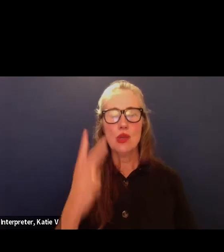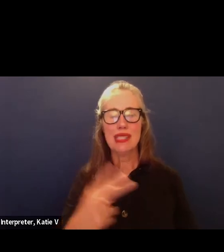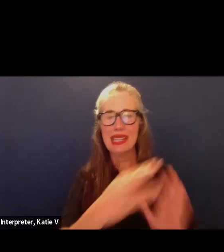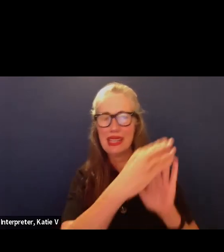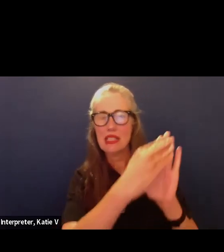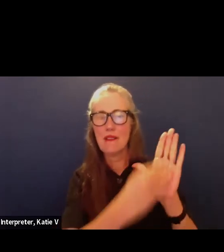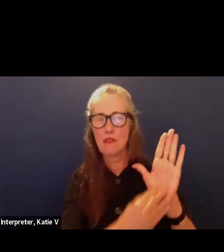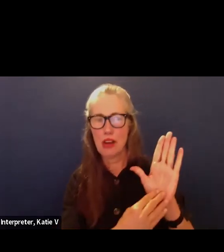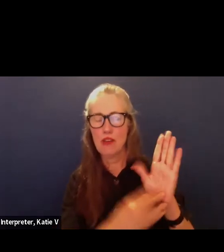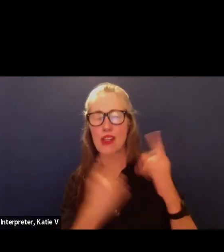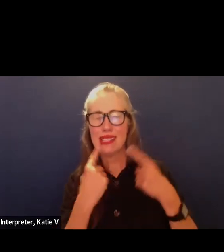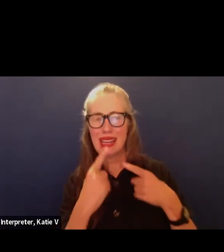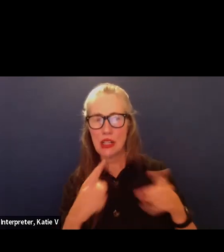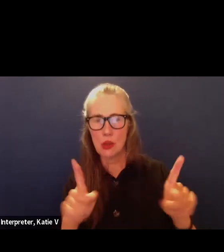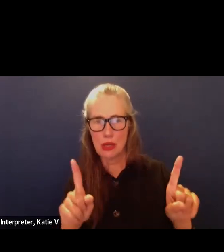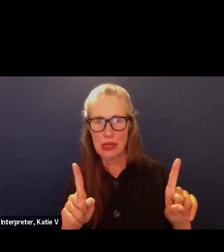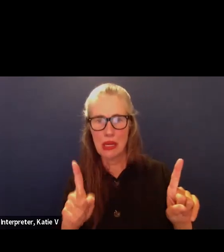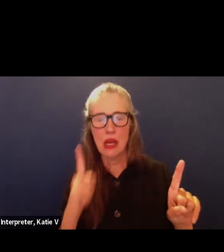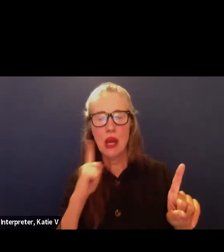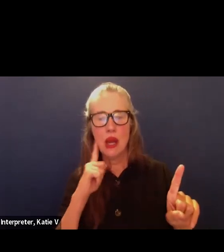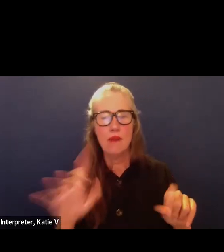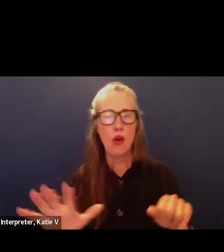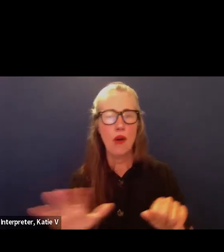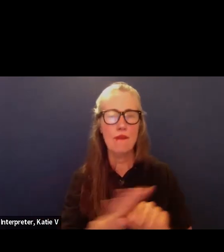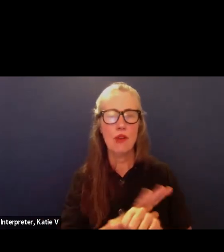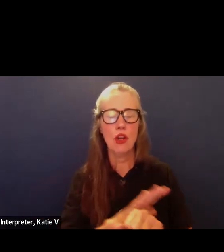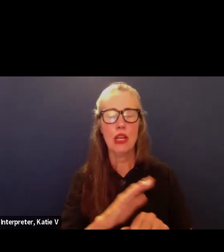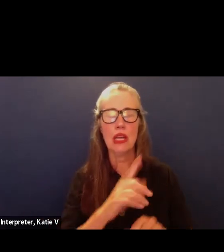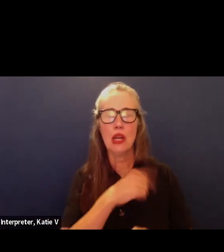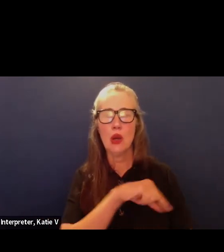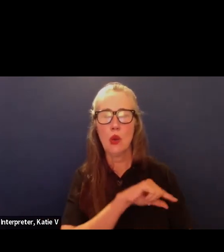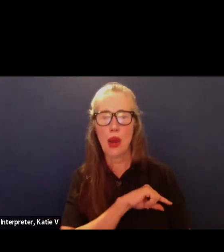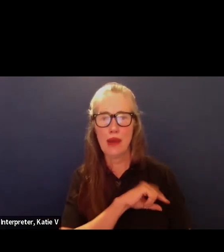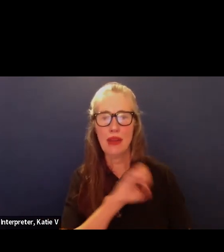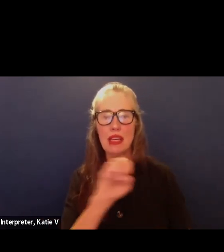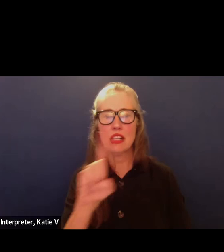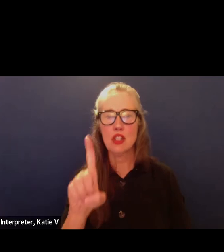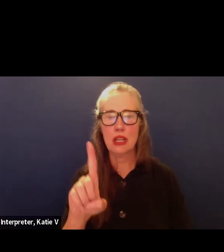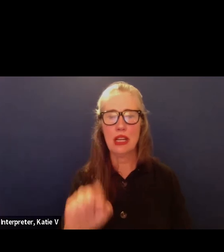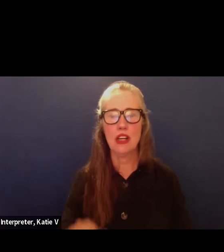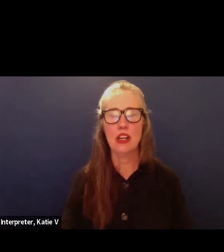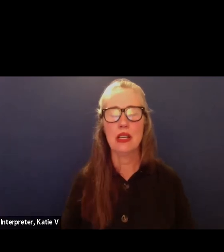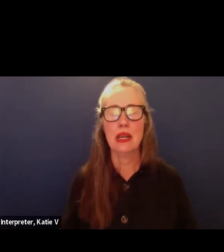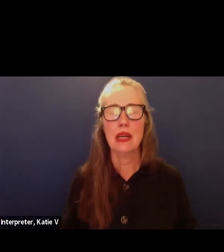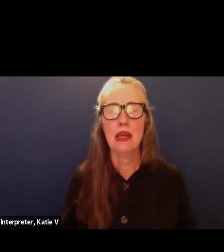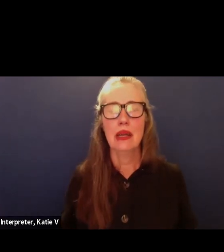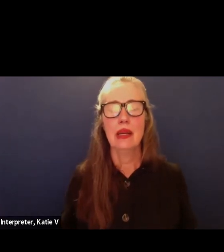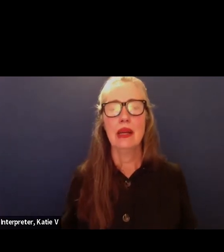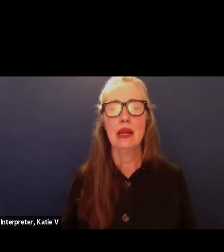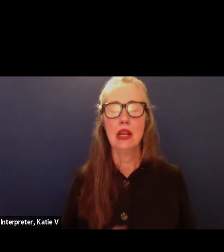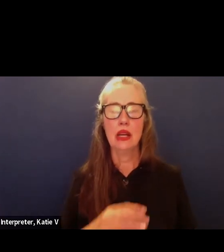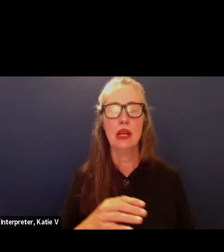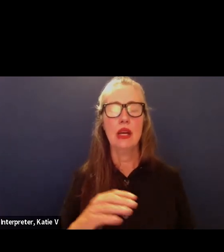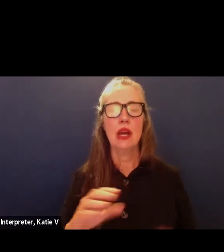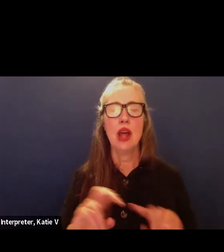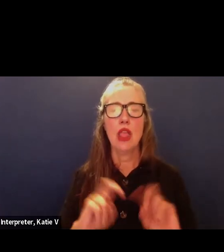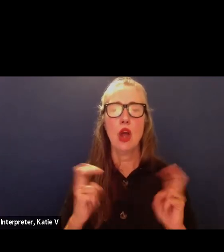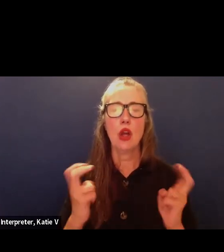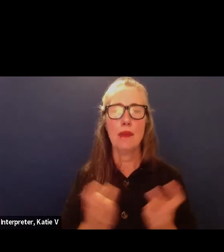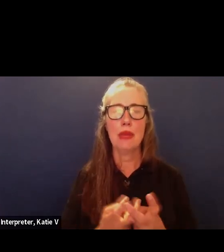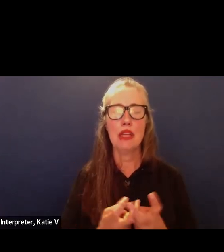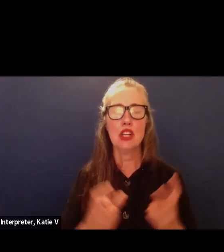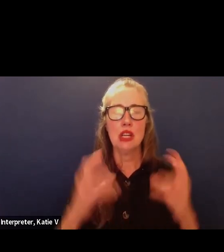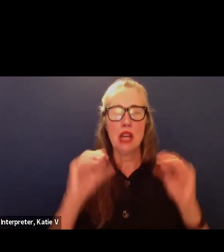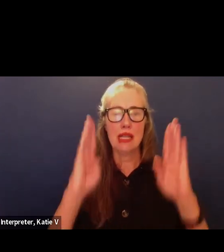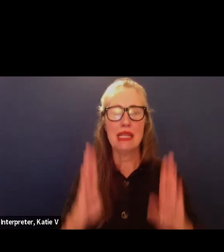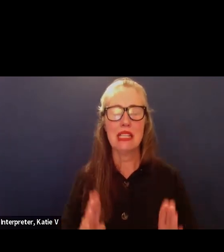you this evening is the Declaration of Need for Fully Qualified Educators. The Commission on Teacher Credentialing requires